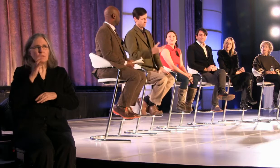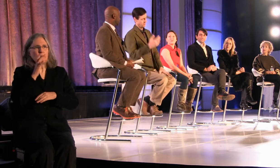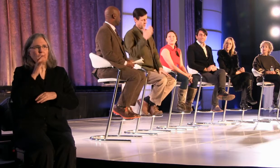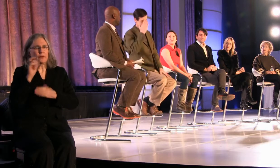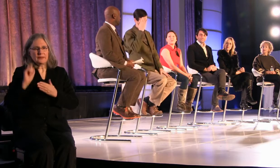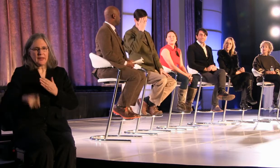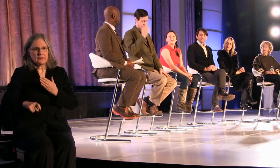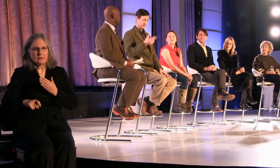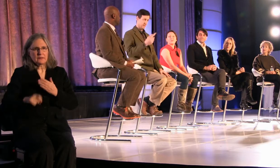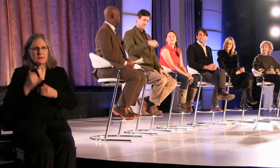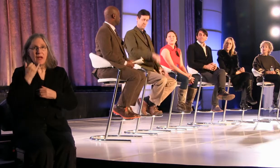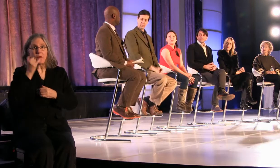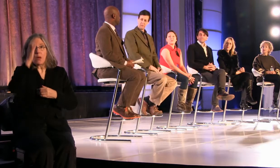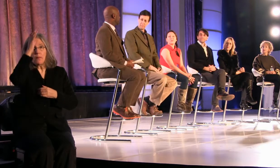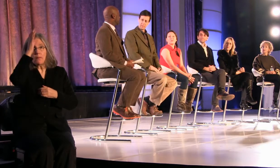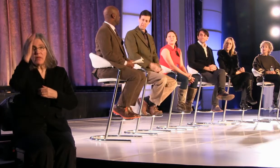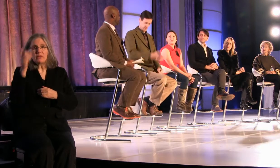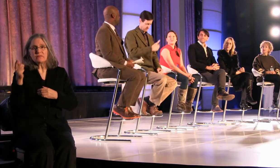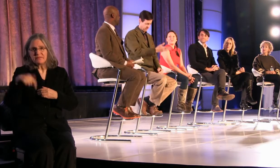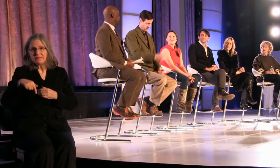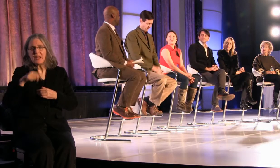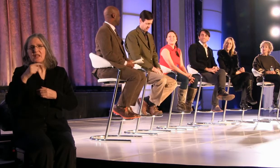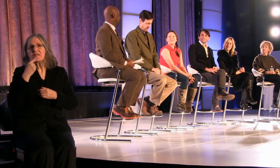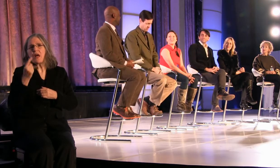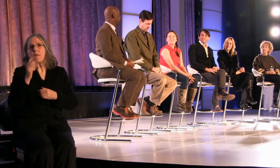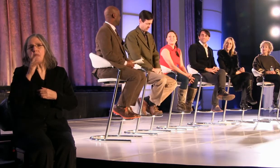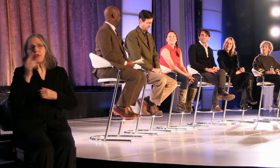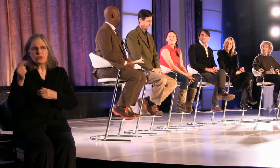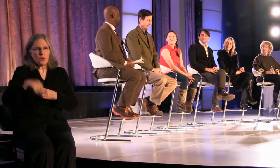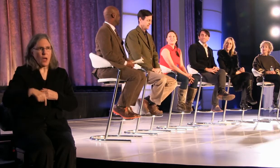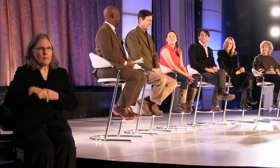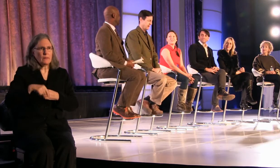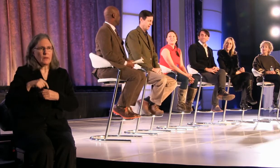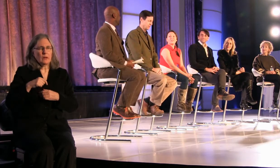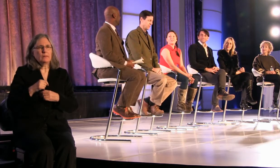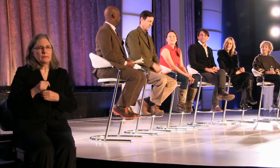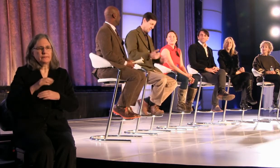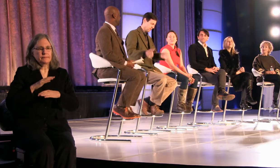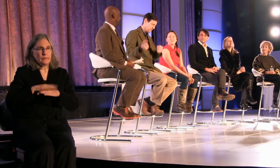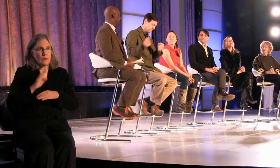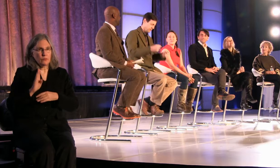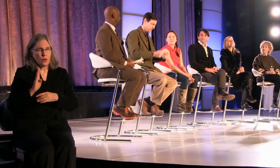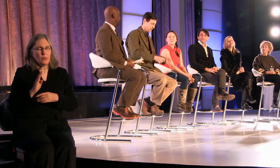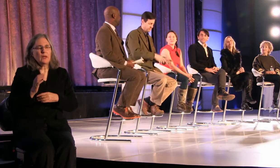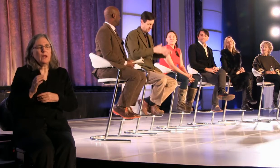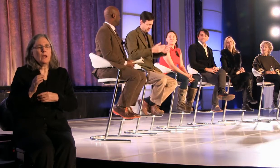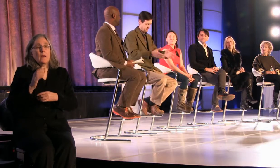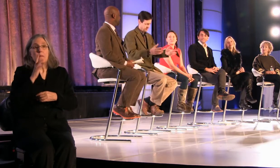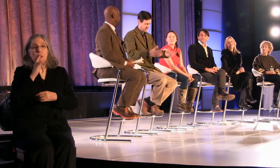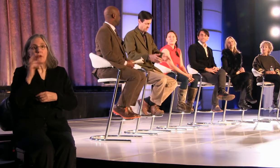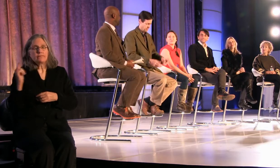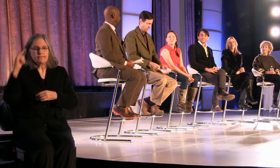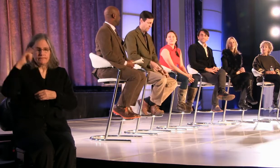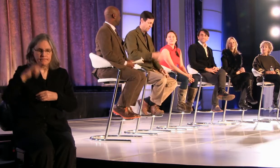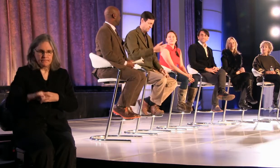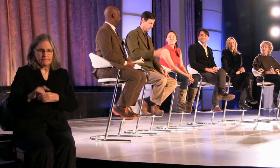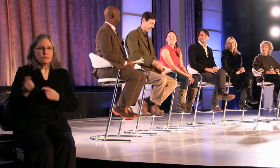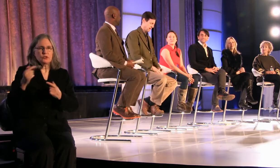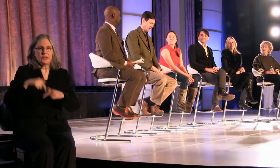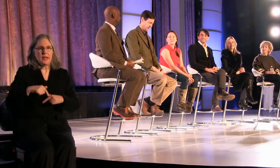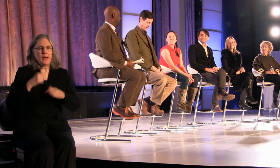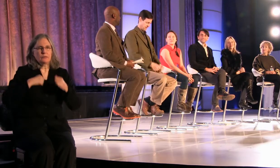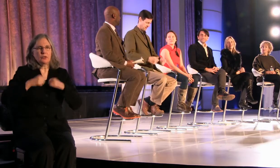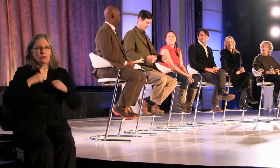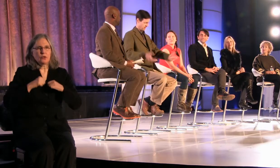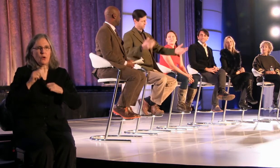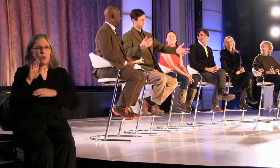Well, actually, I called my father and I said, get my mother up here because I'm going on on Broadway. And so my mother flew up and came to the show, and it was